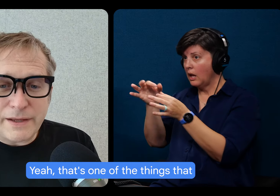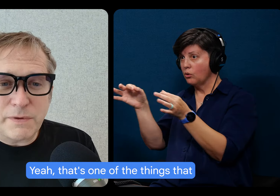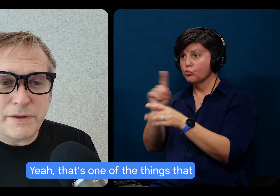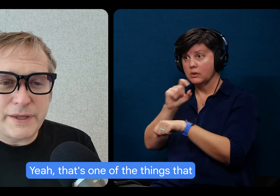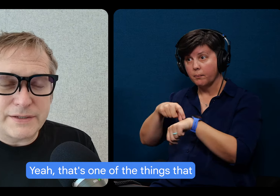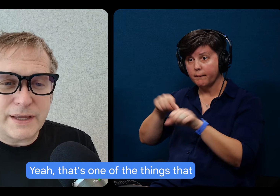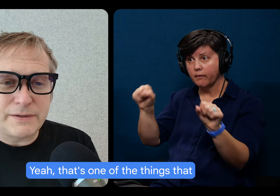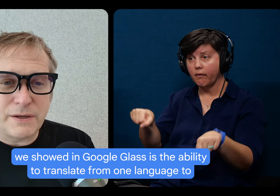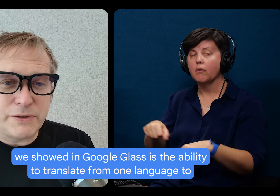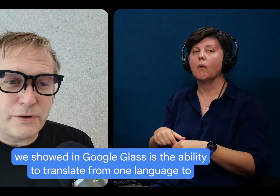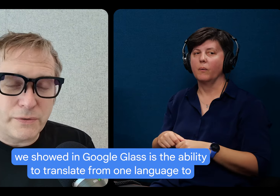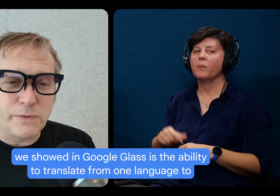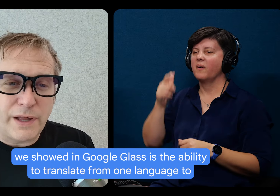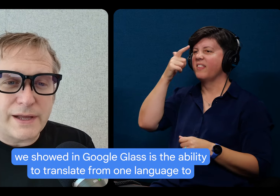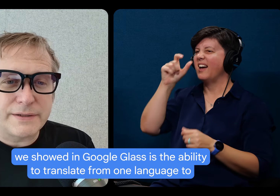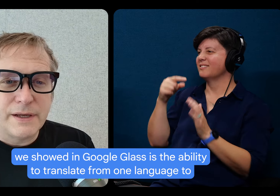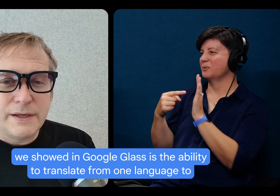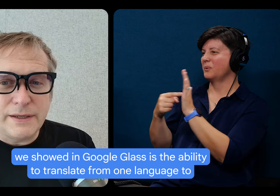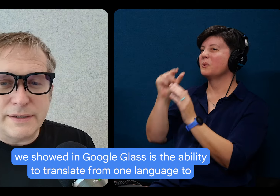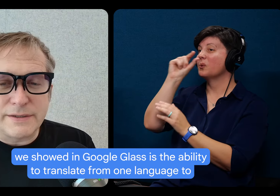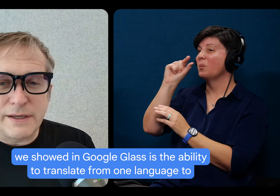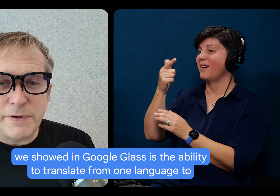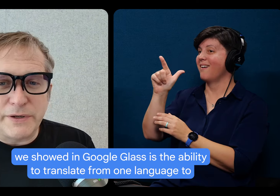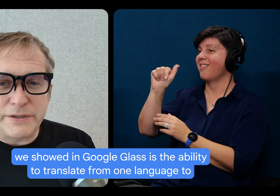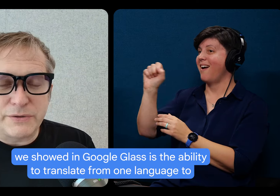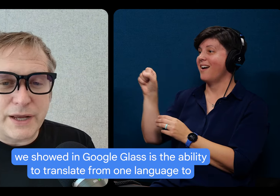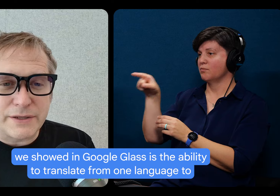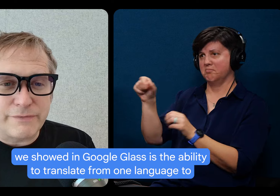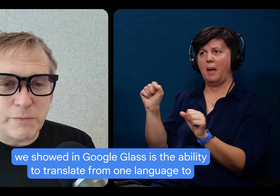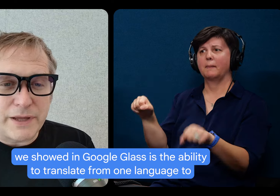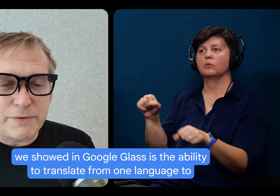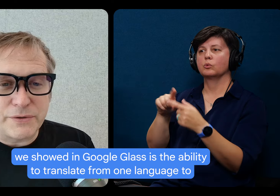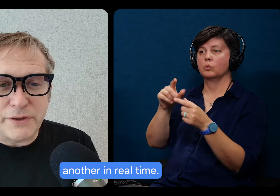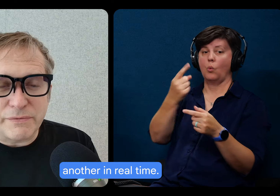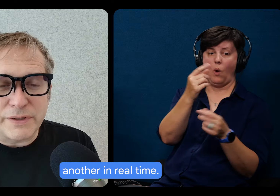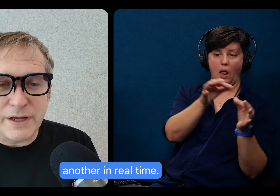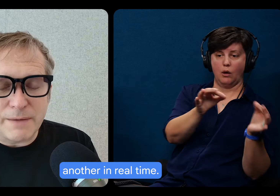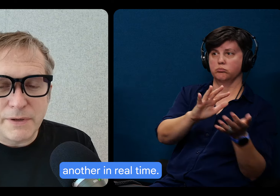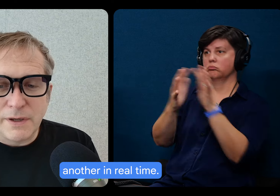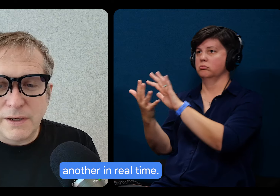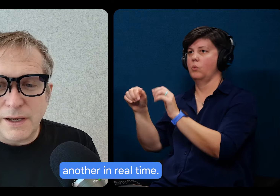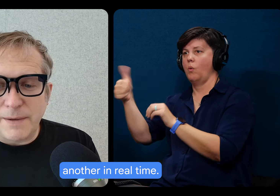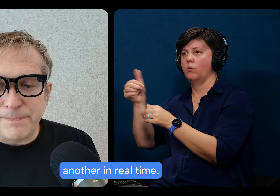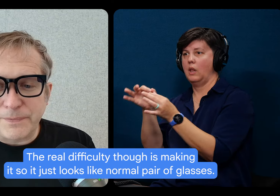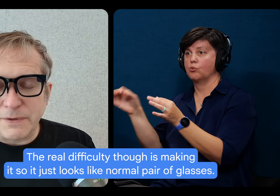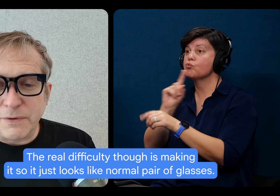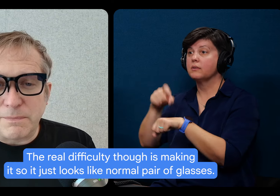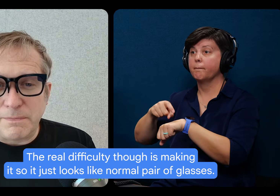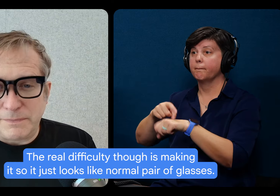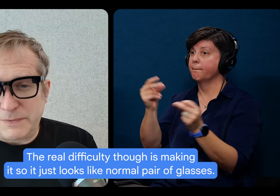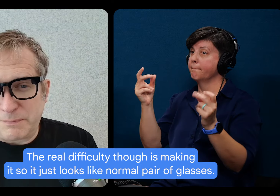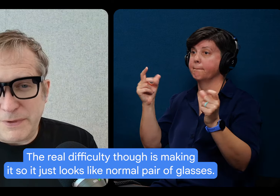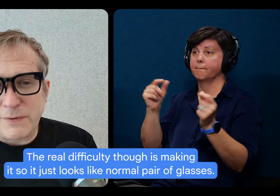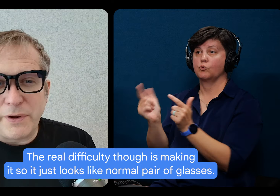Yeah, that's one of the things that we showed on Google Glass is the ability to translate from one language to another in real time. The